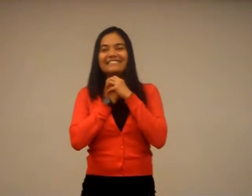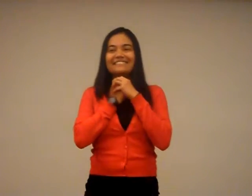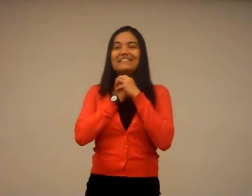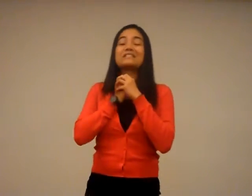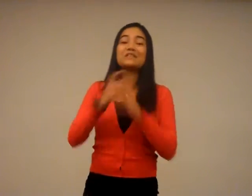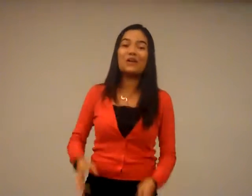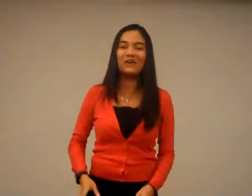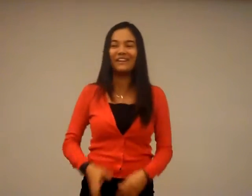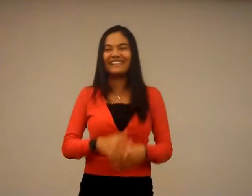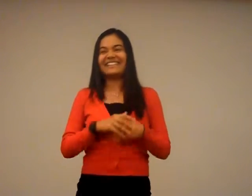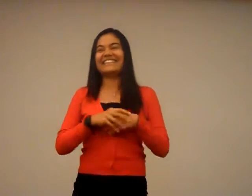So,